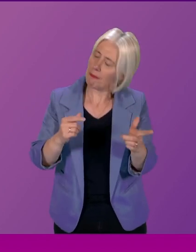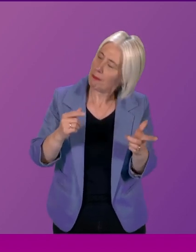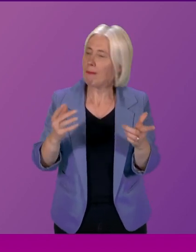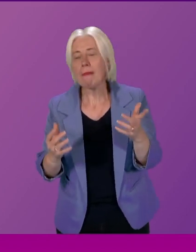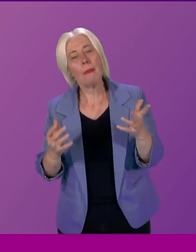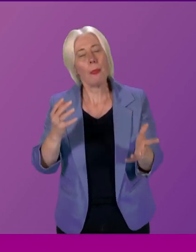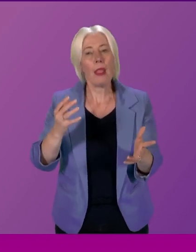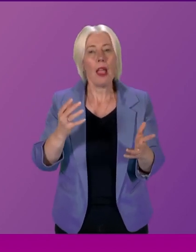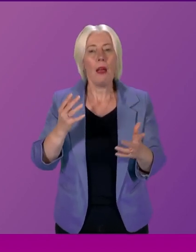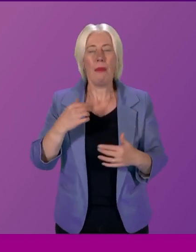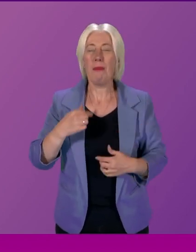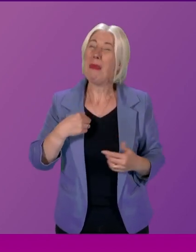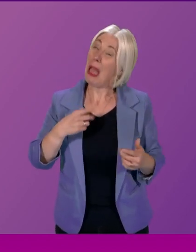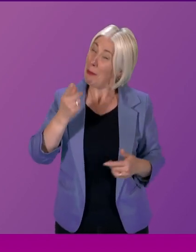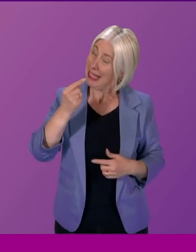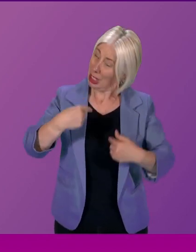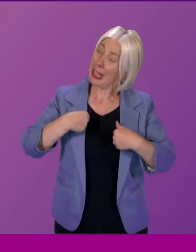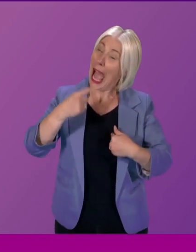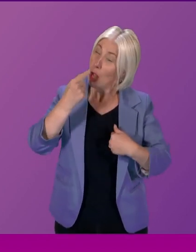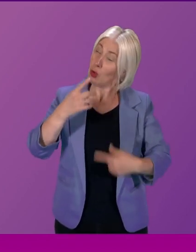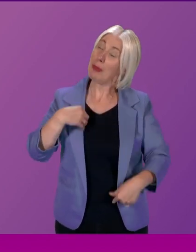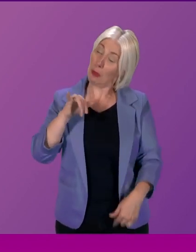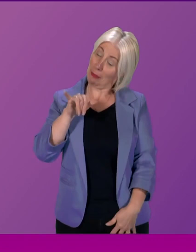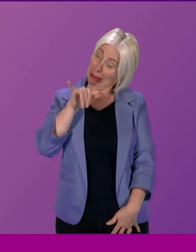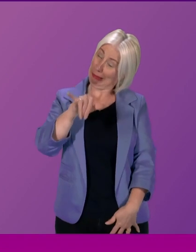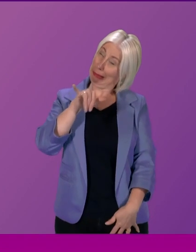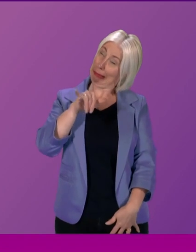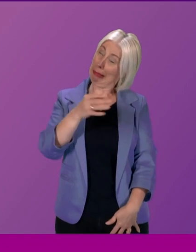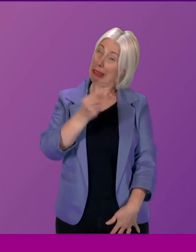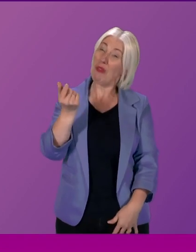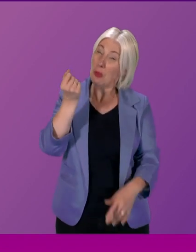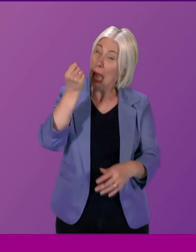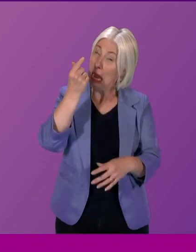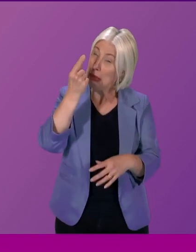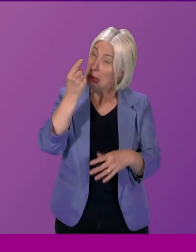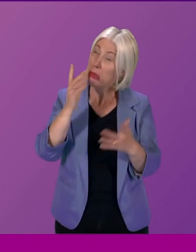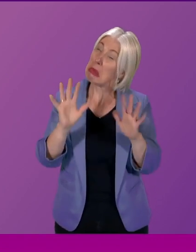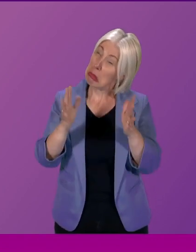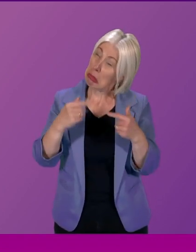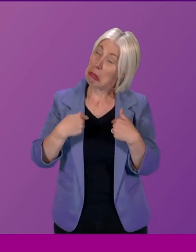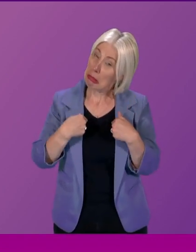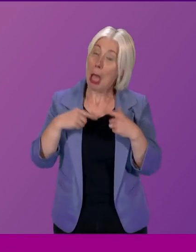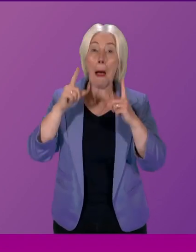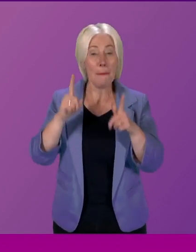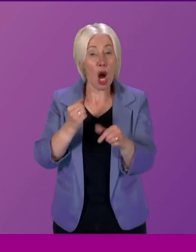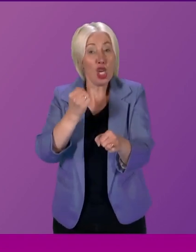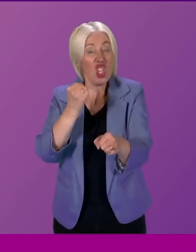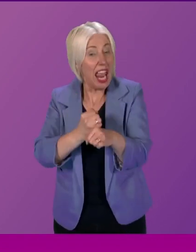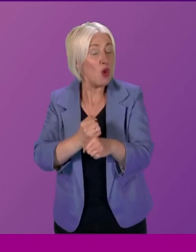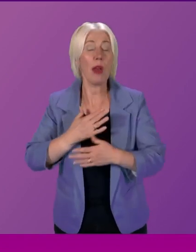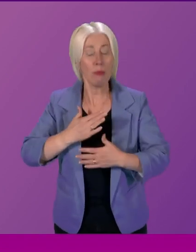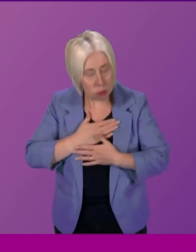imagine is a sceptic potentially of some of these kind of initiatives and endeavours, to say that I think we genuinely saw